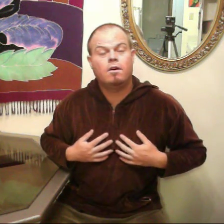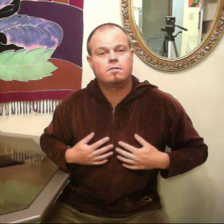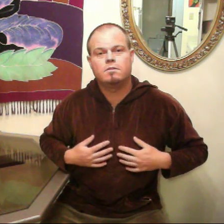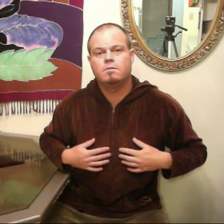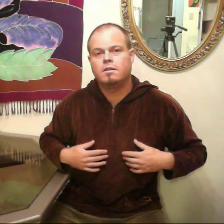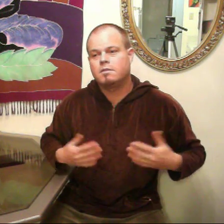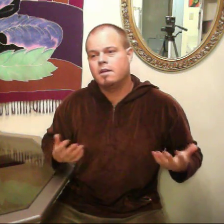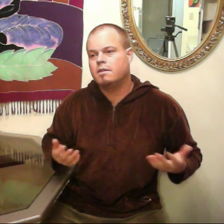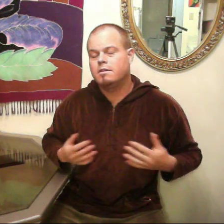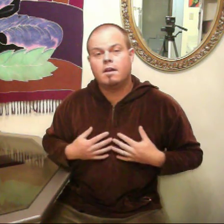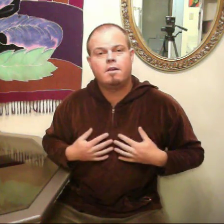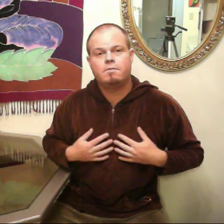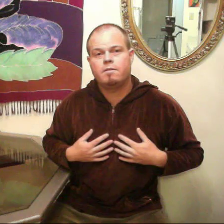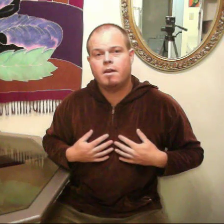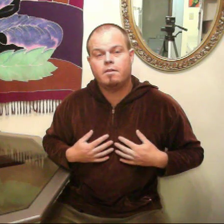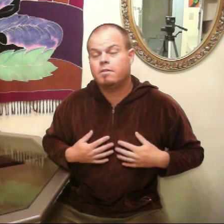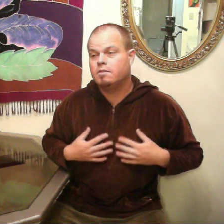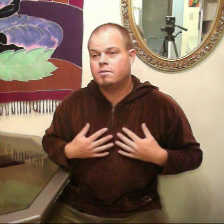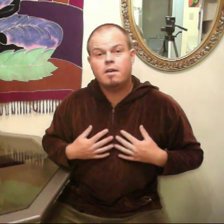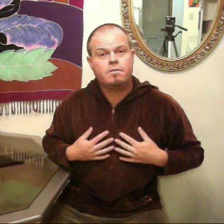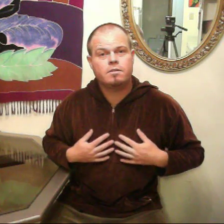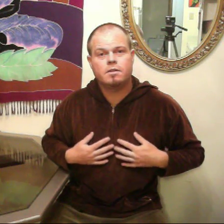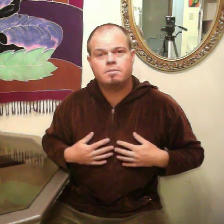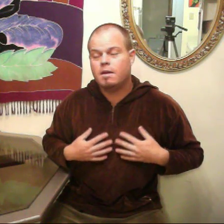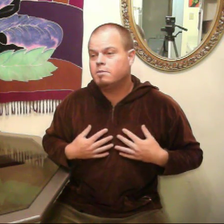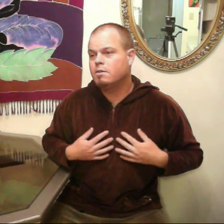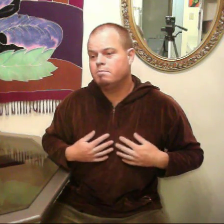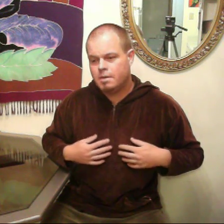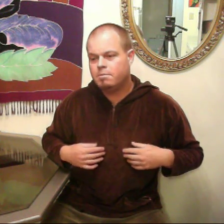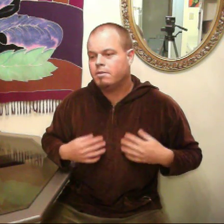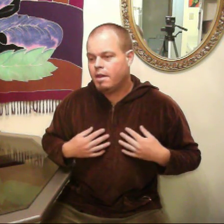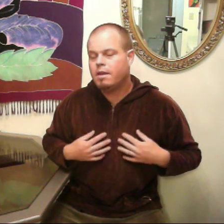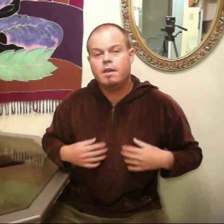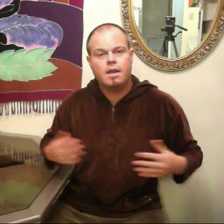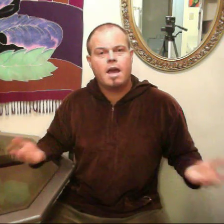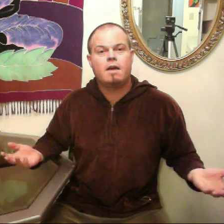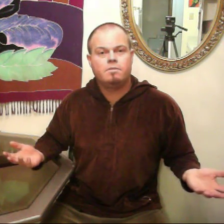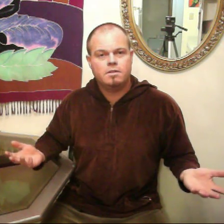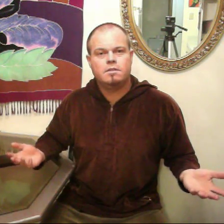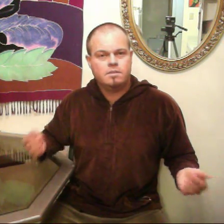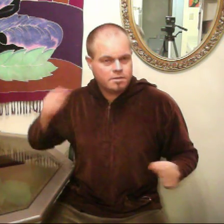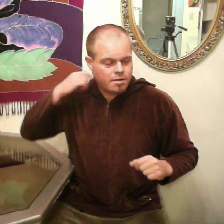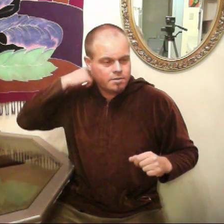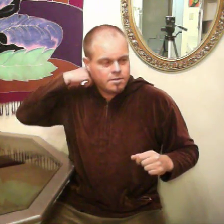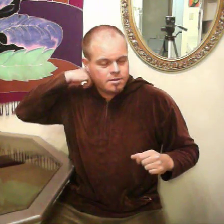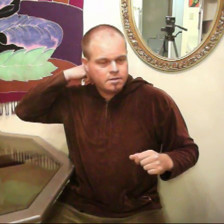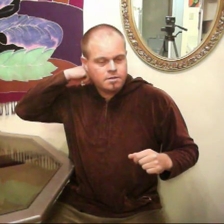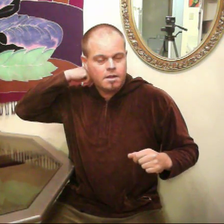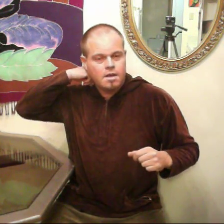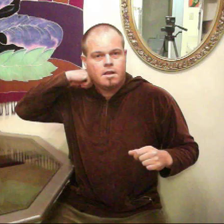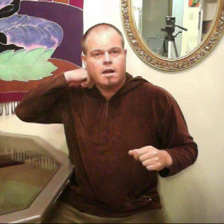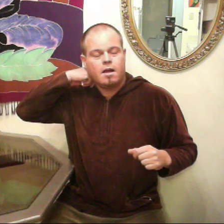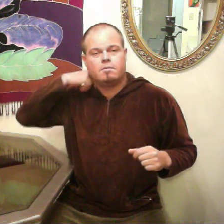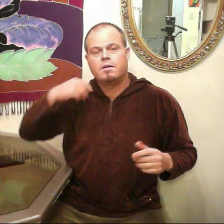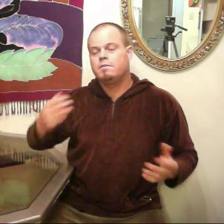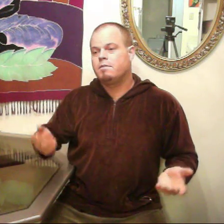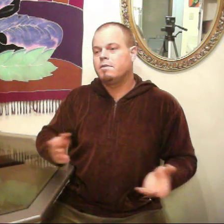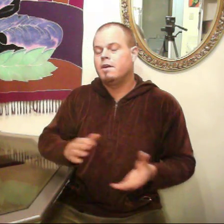also what it's like to have, have to suffer sometimes. So people that have diseases, liver diseases, I want to further